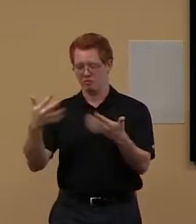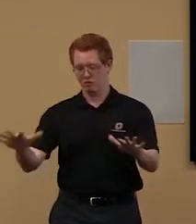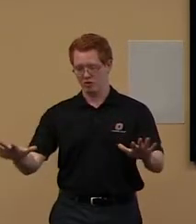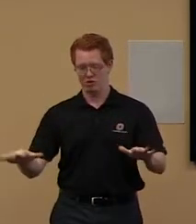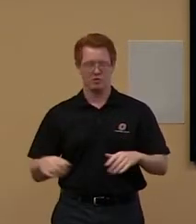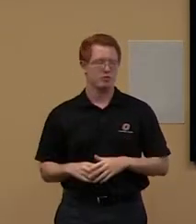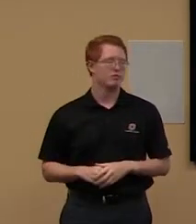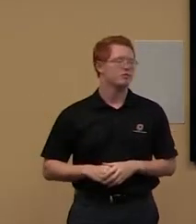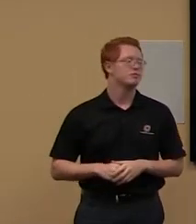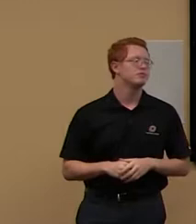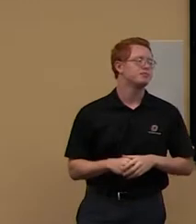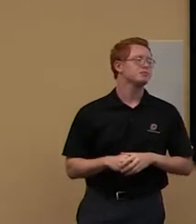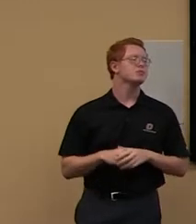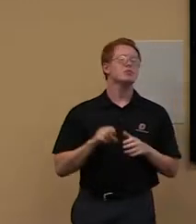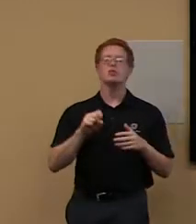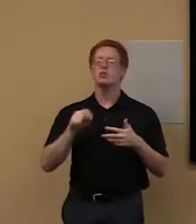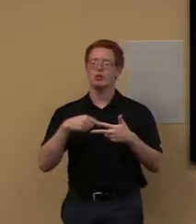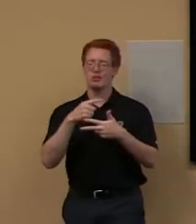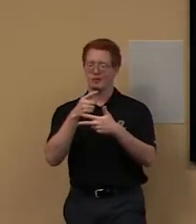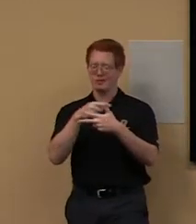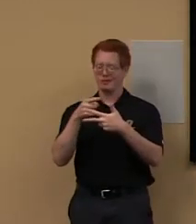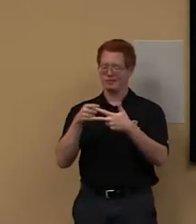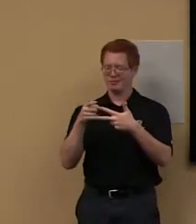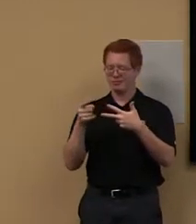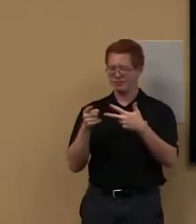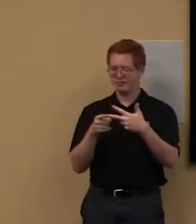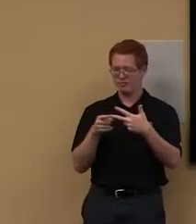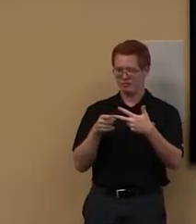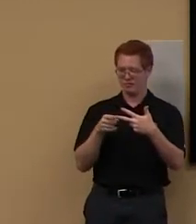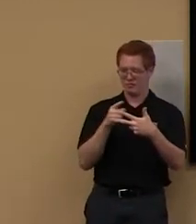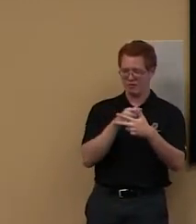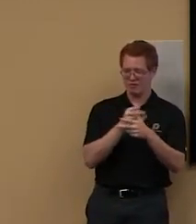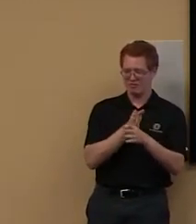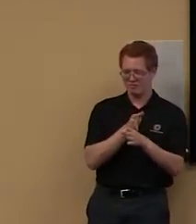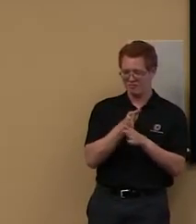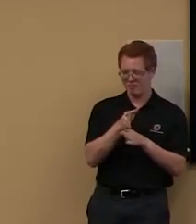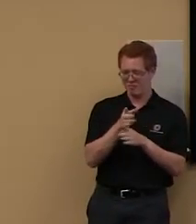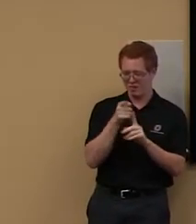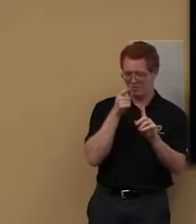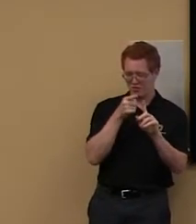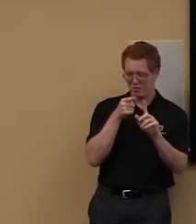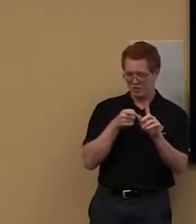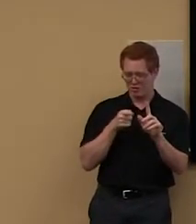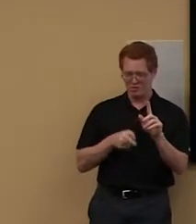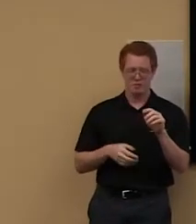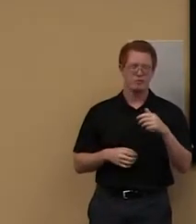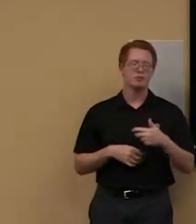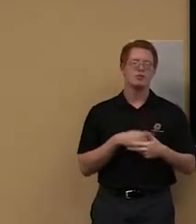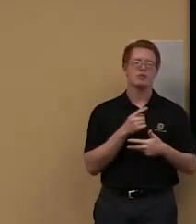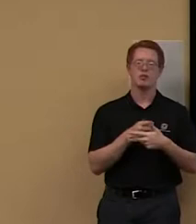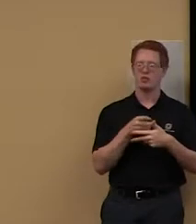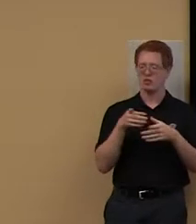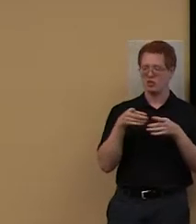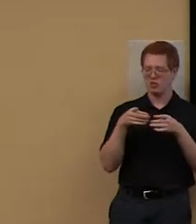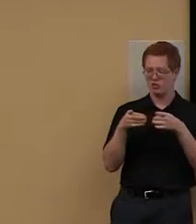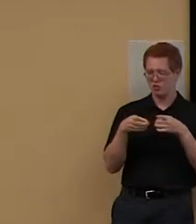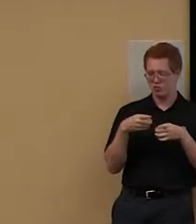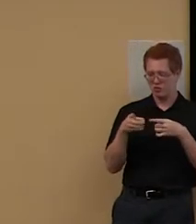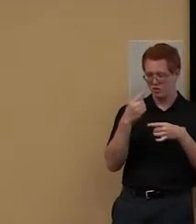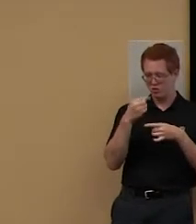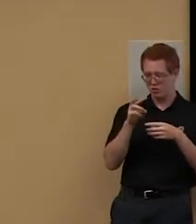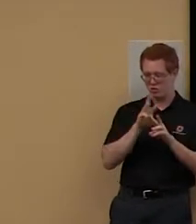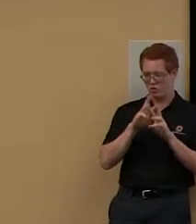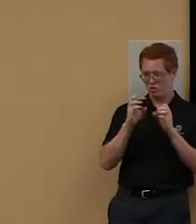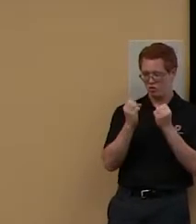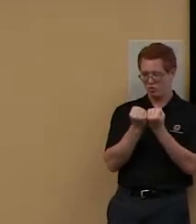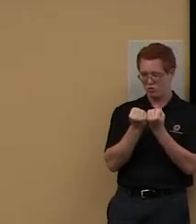So three main things that I really, that we sort of said we'd go over in the description of the workshop and also three